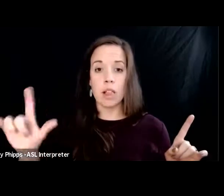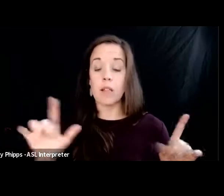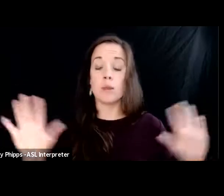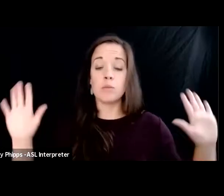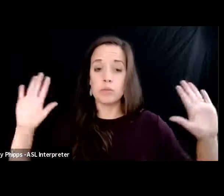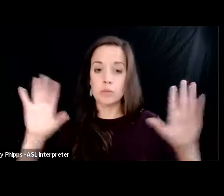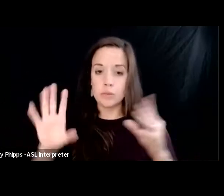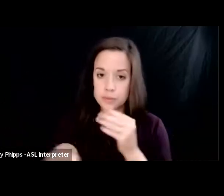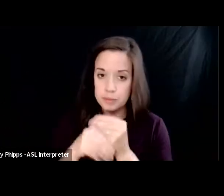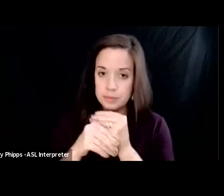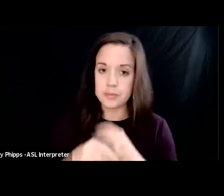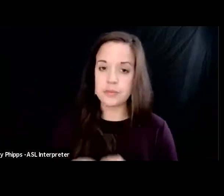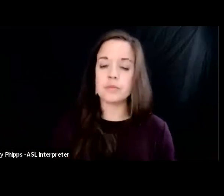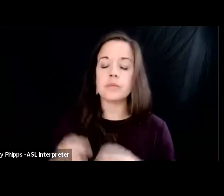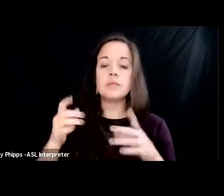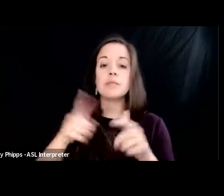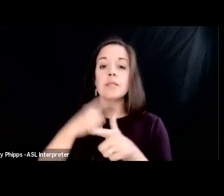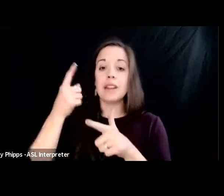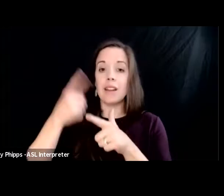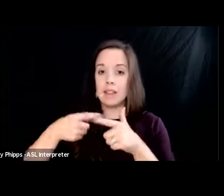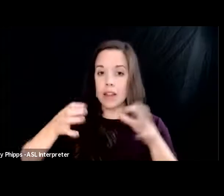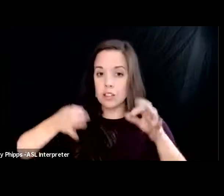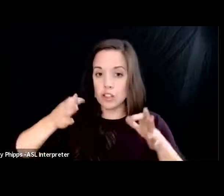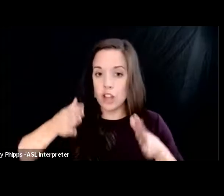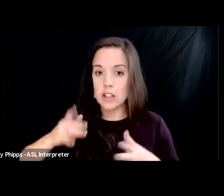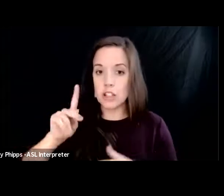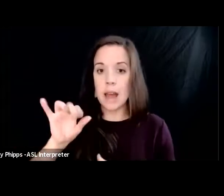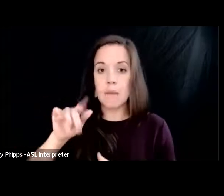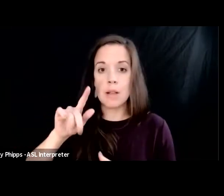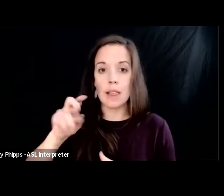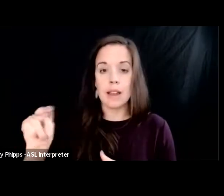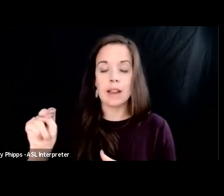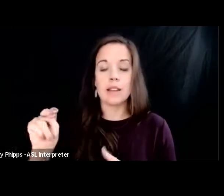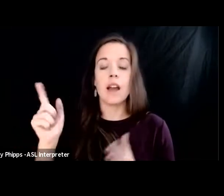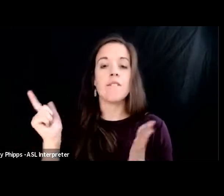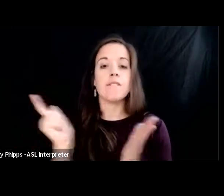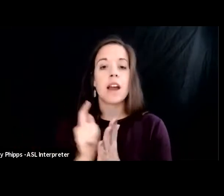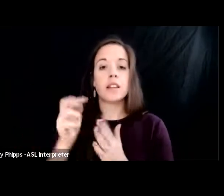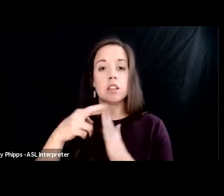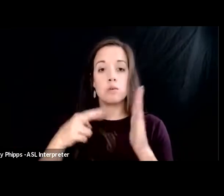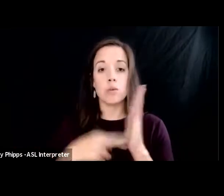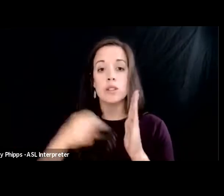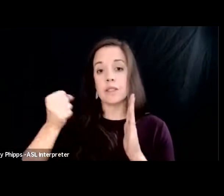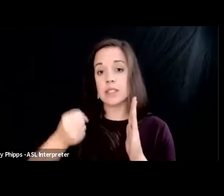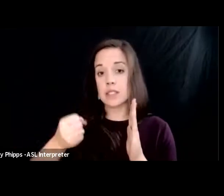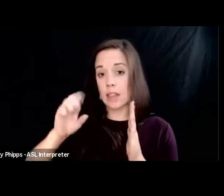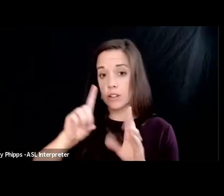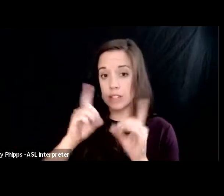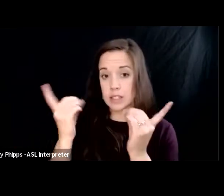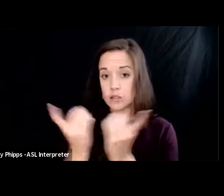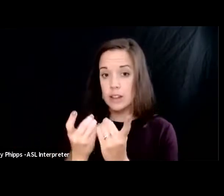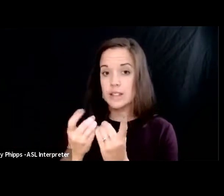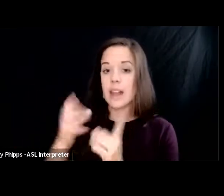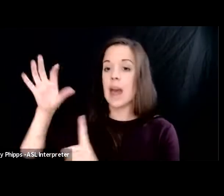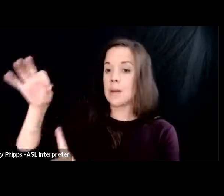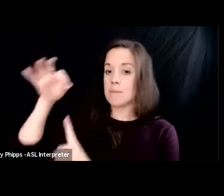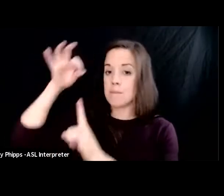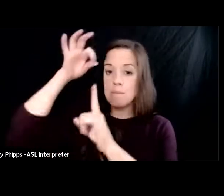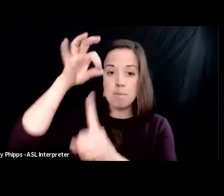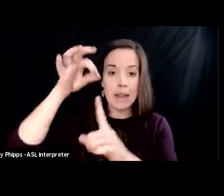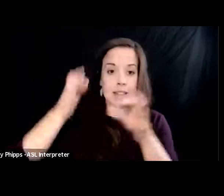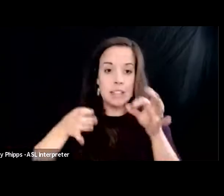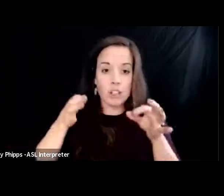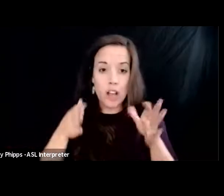then judge kaplan violated the rules of the southern district of new york and handpicked the judge who would